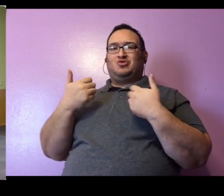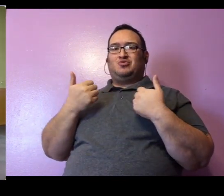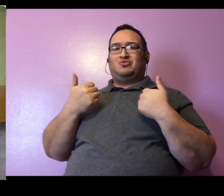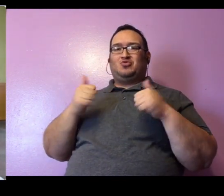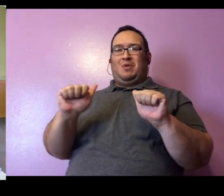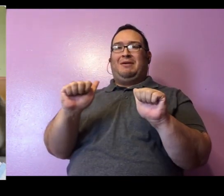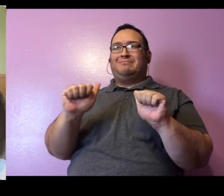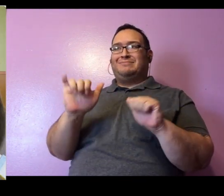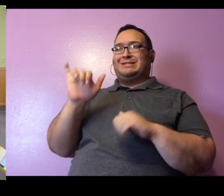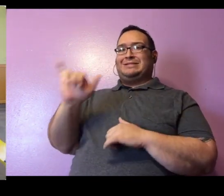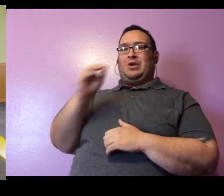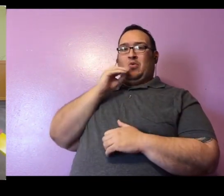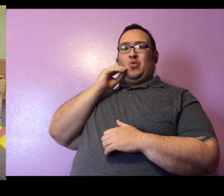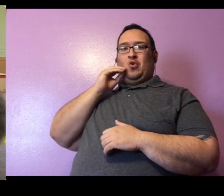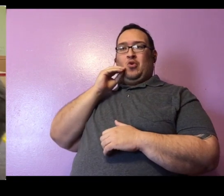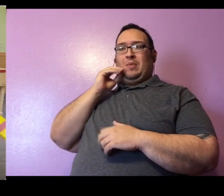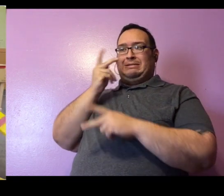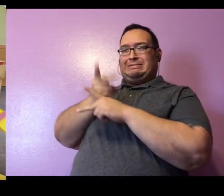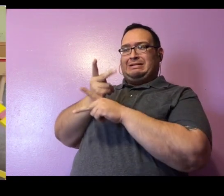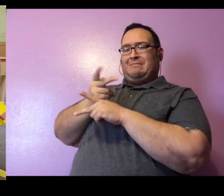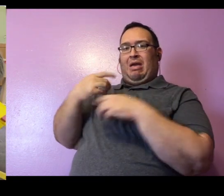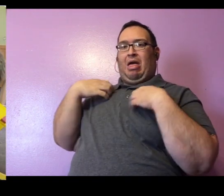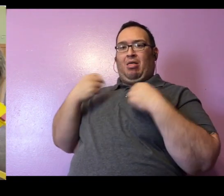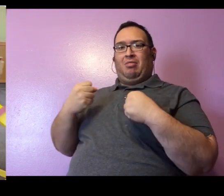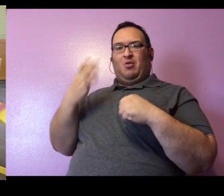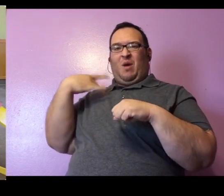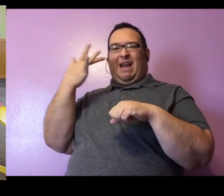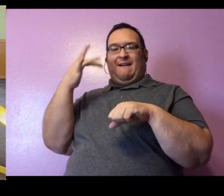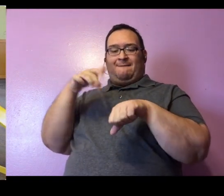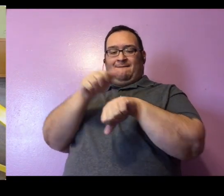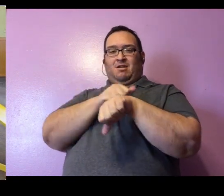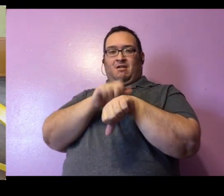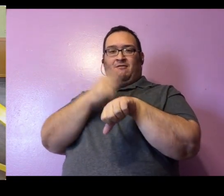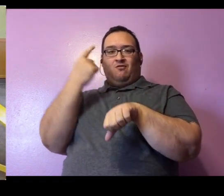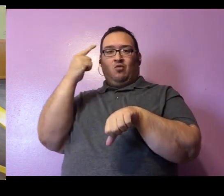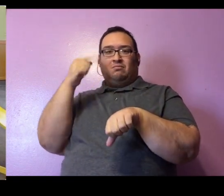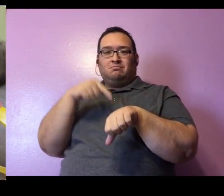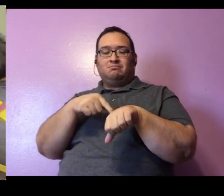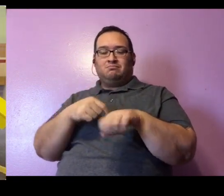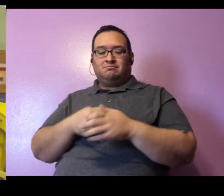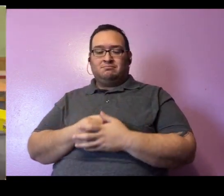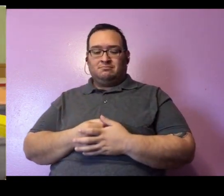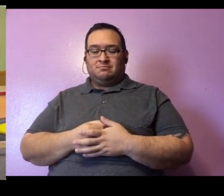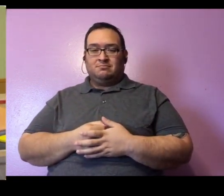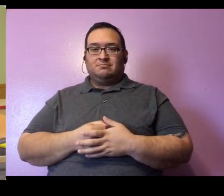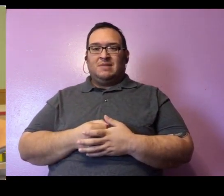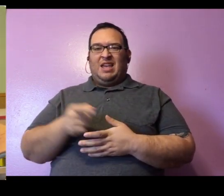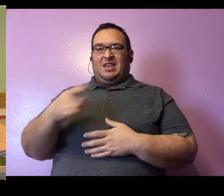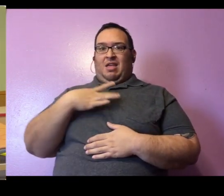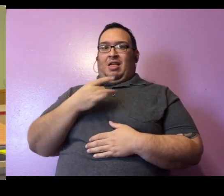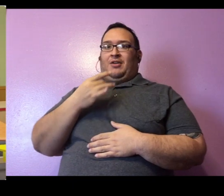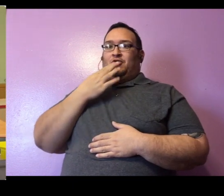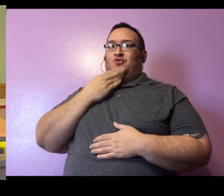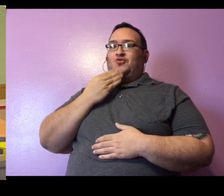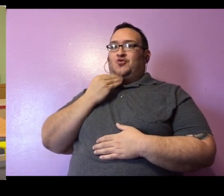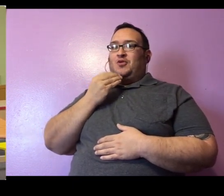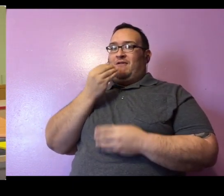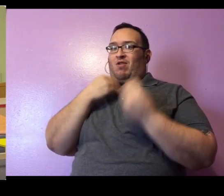healthy right now. Some of Lucille's other favorite treats include she's got kind of a sweet tooth. So she definitely